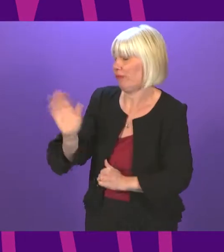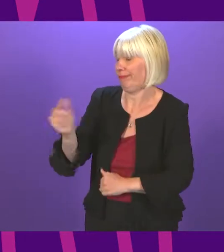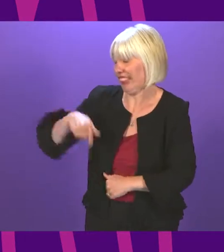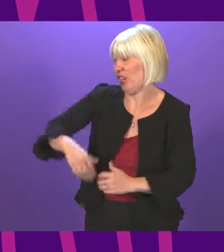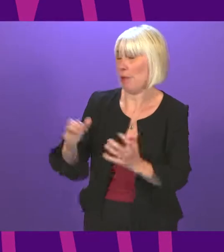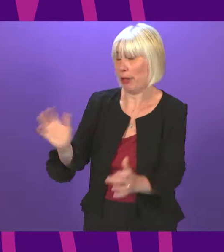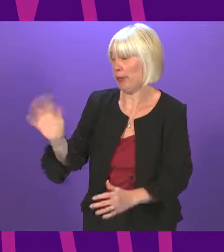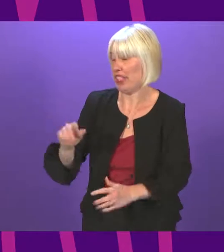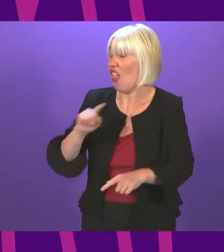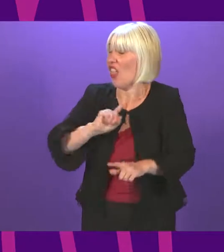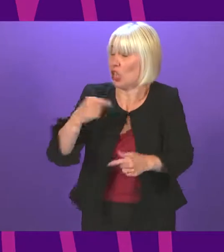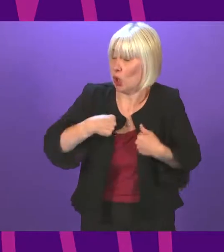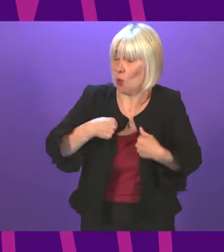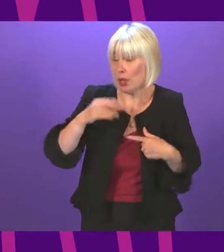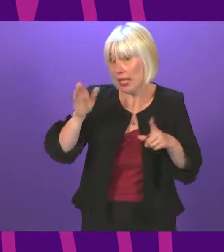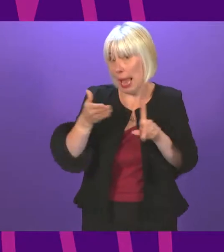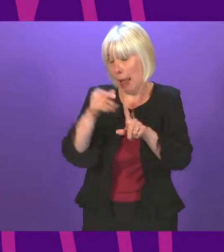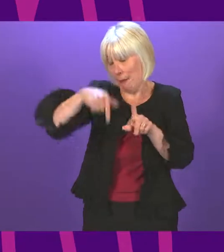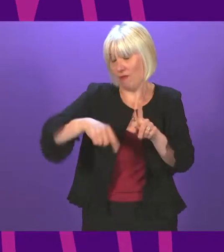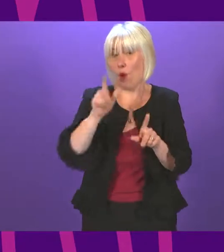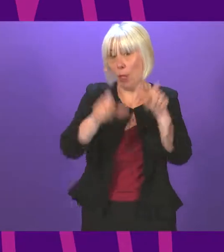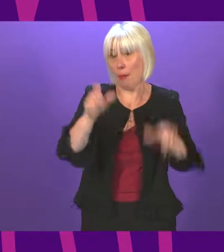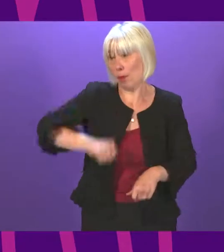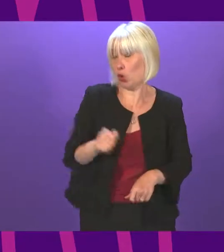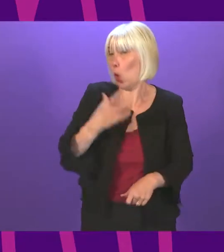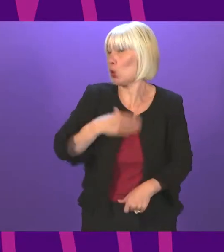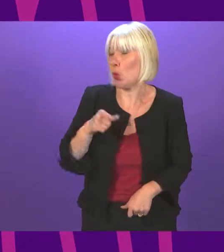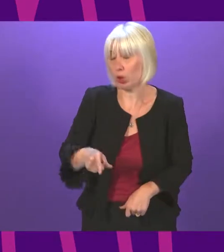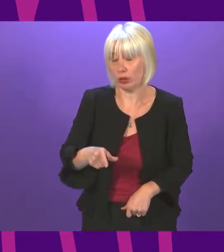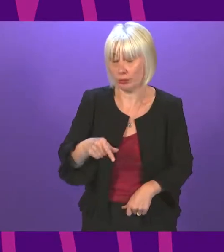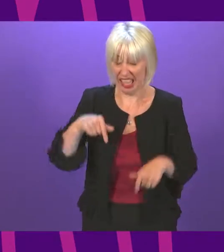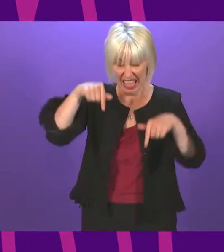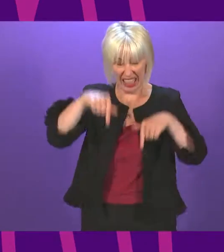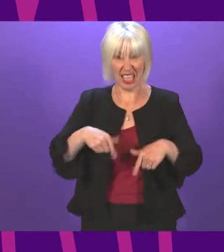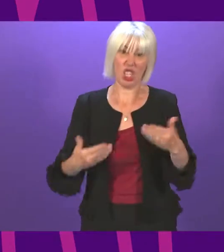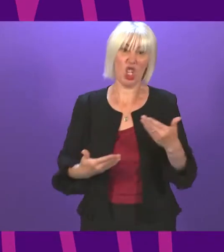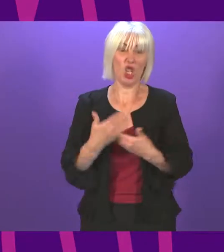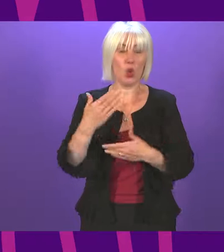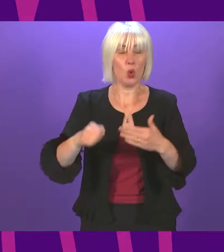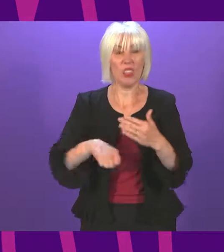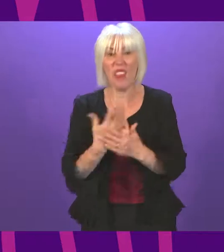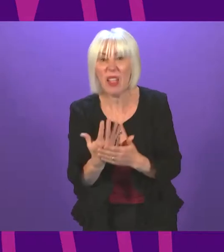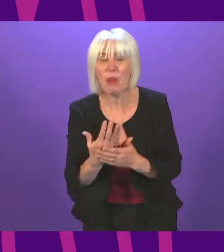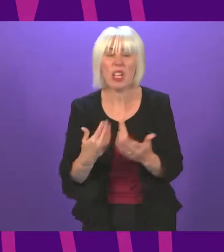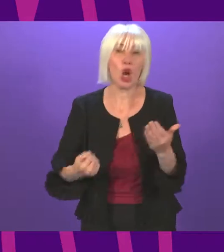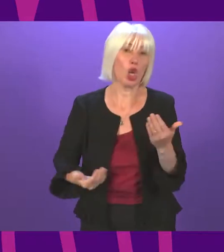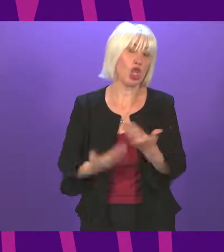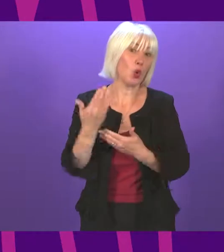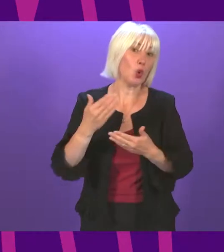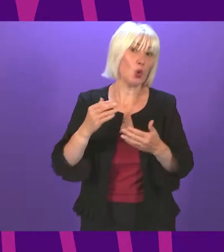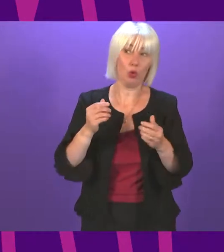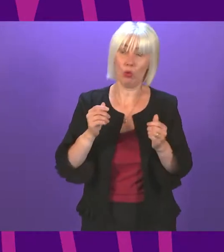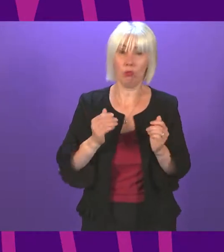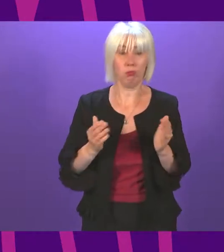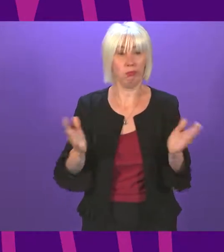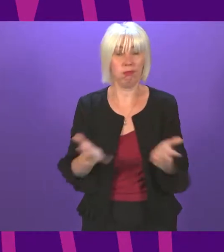the people of Scotland were looking for. Frankly, this is not a new development or a new period in the governance of our great country. This